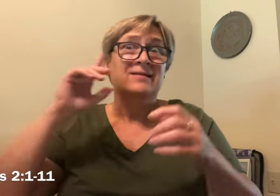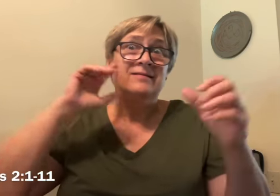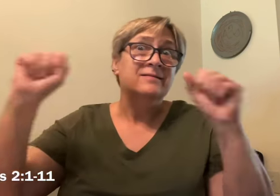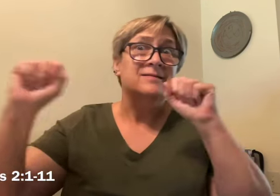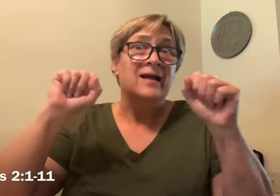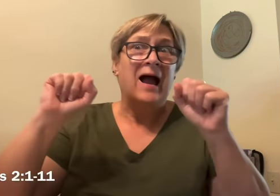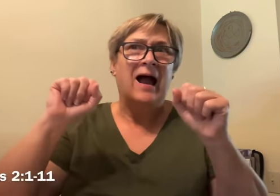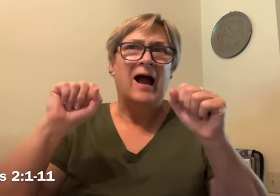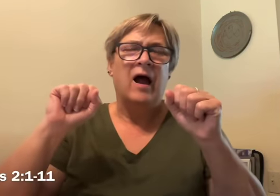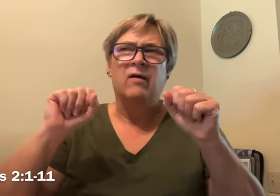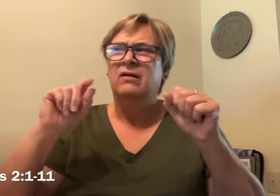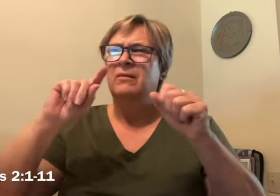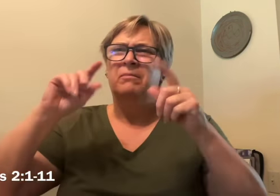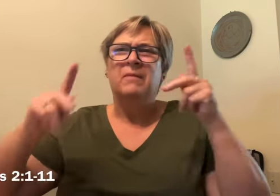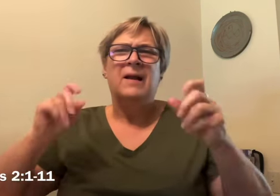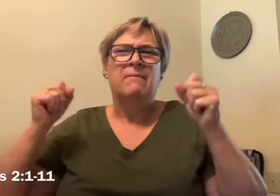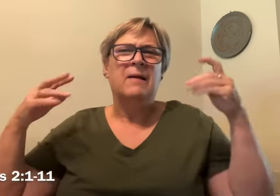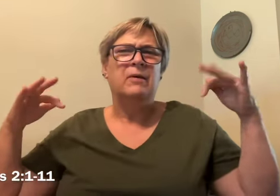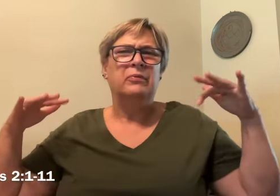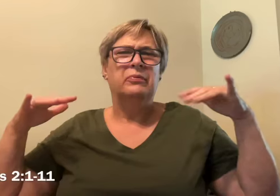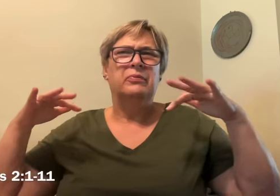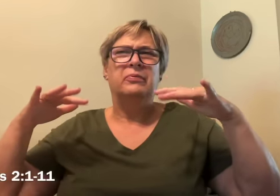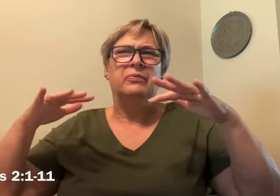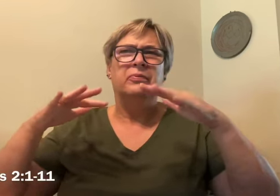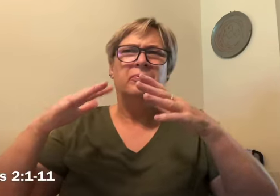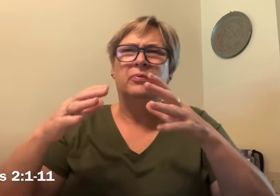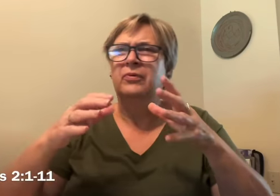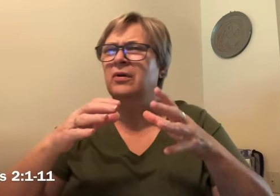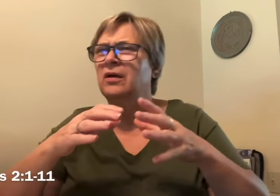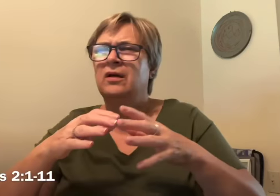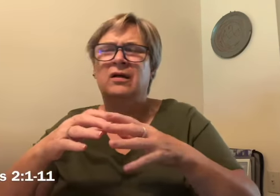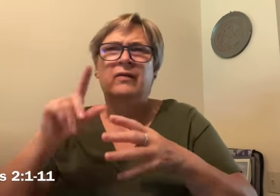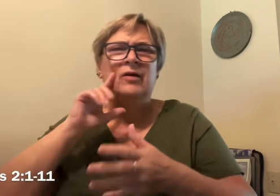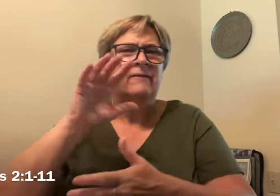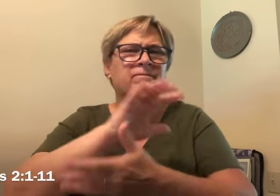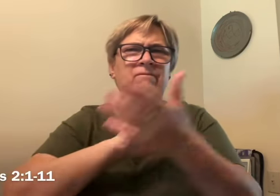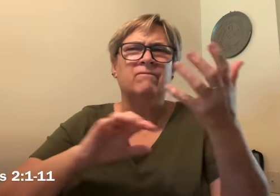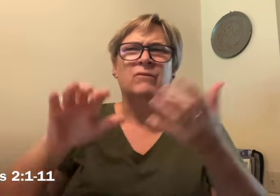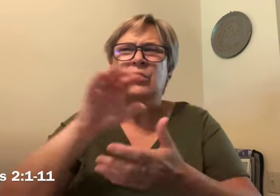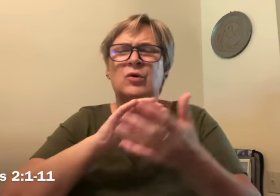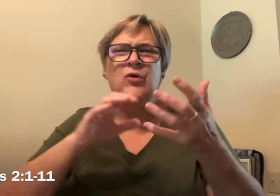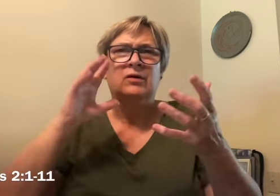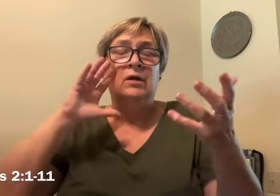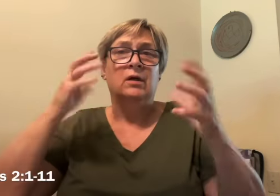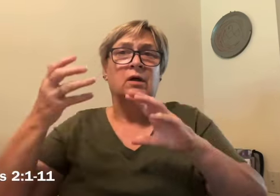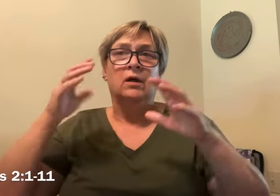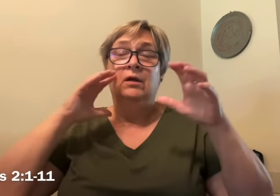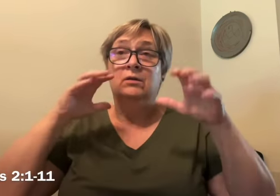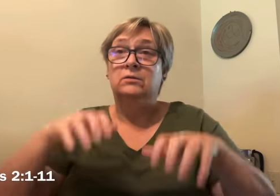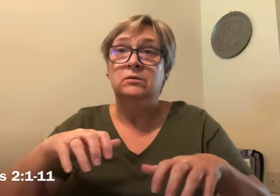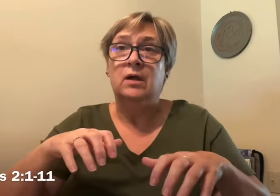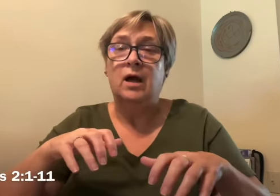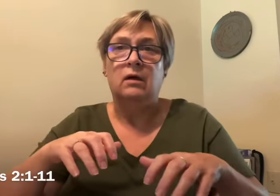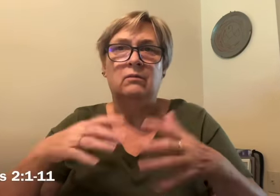at this sound they gathered in a large crowd but they were confused